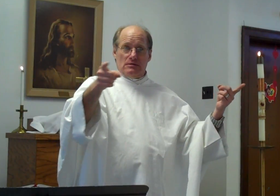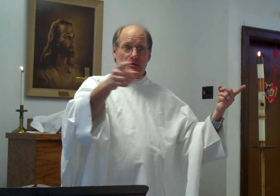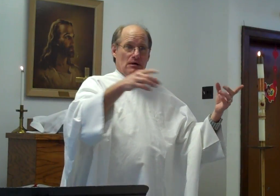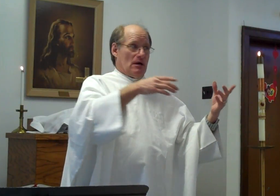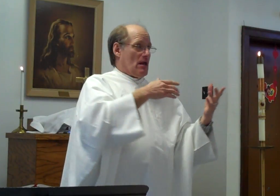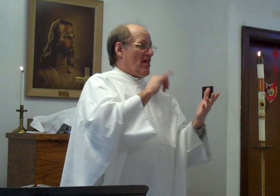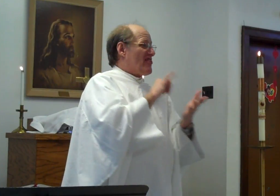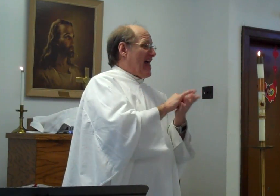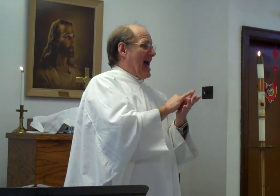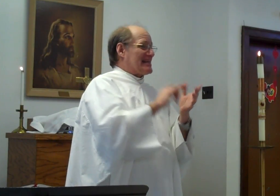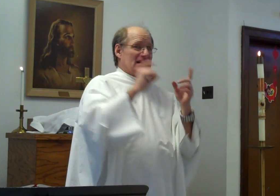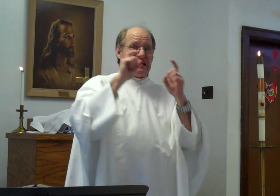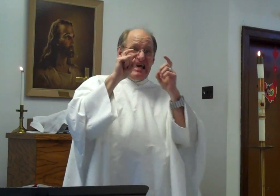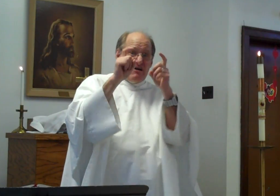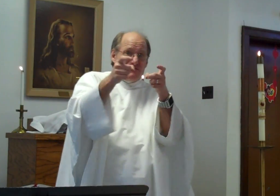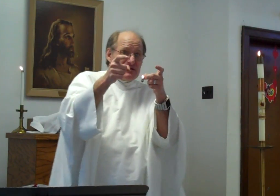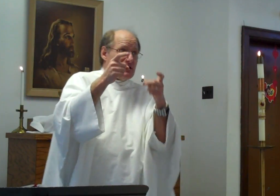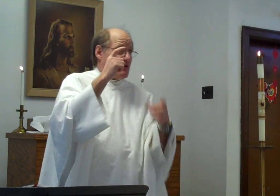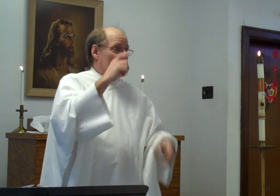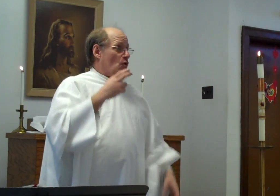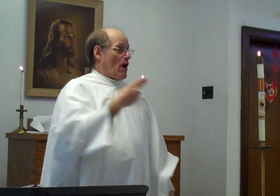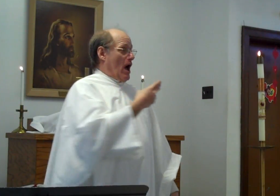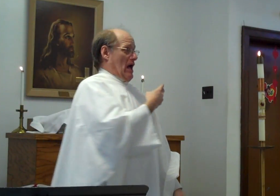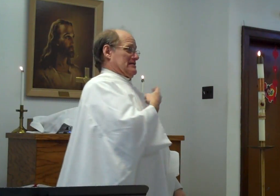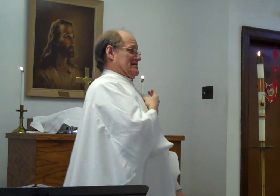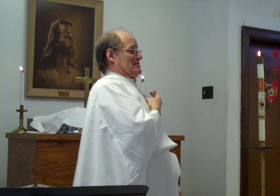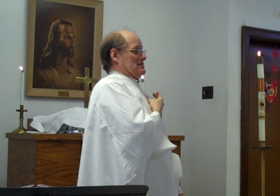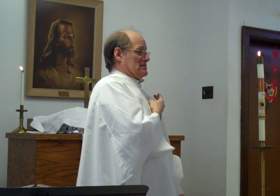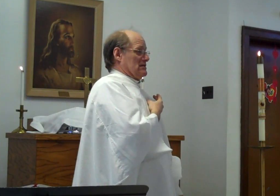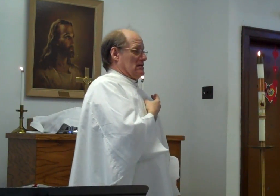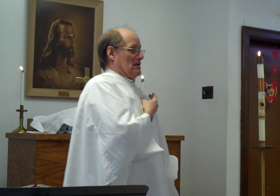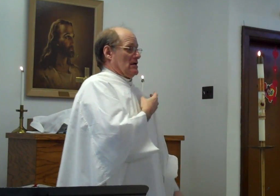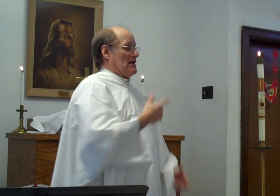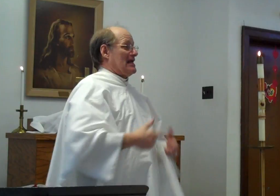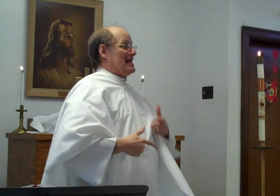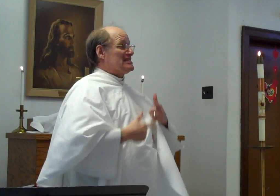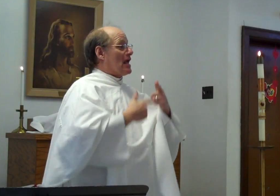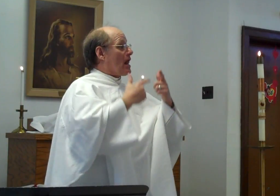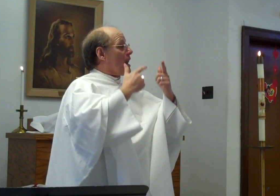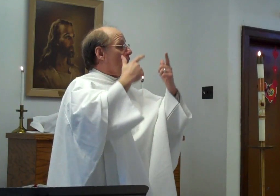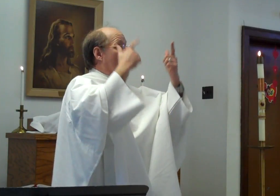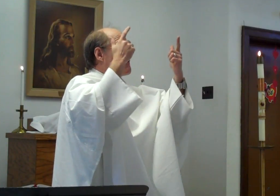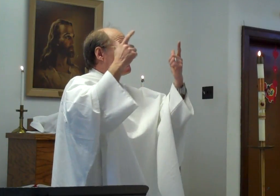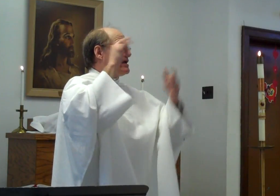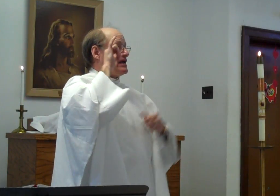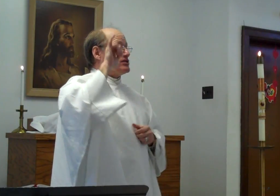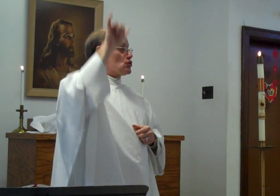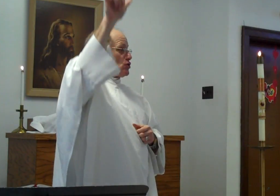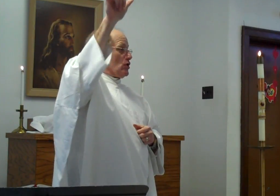That gift for us is life eternal.